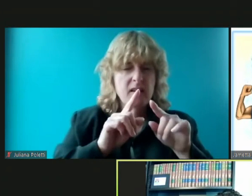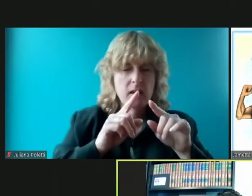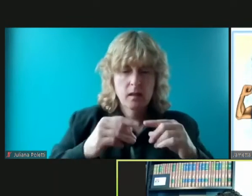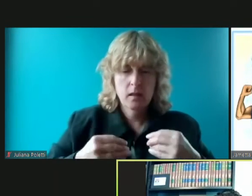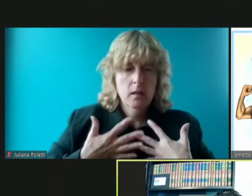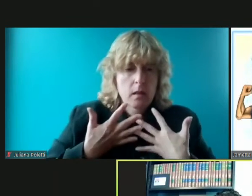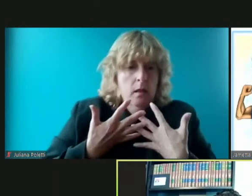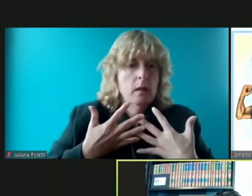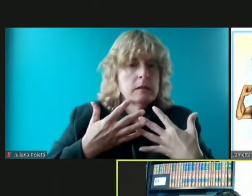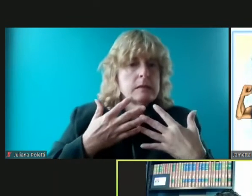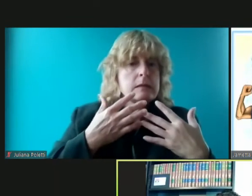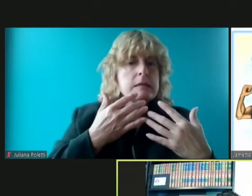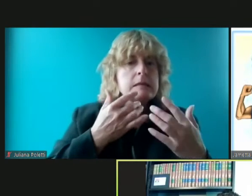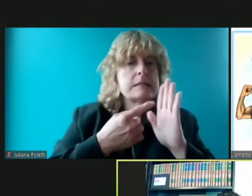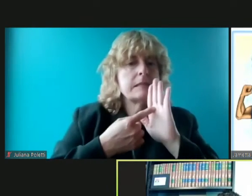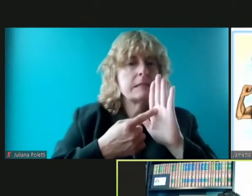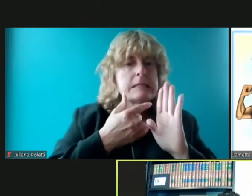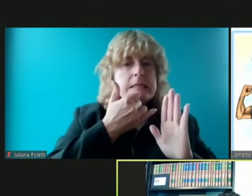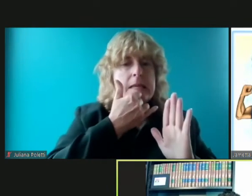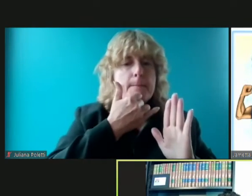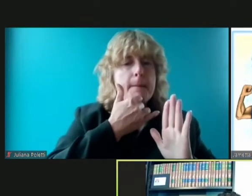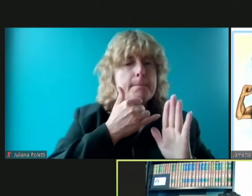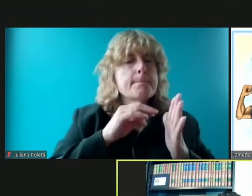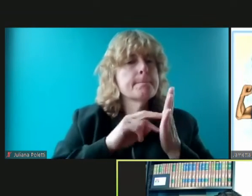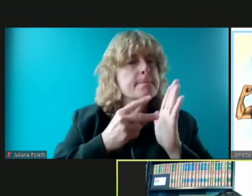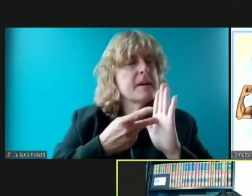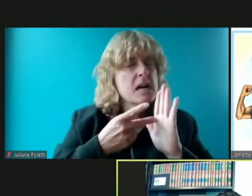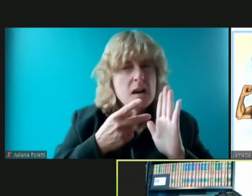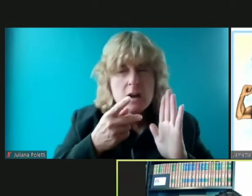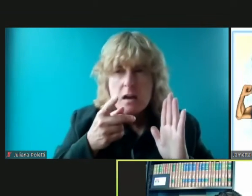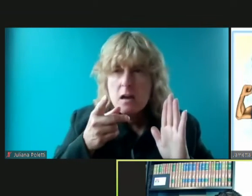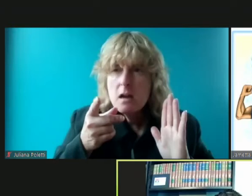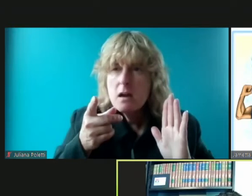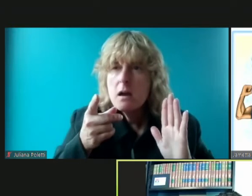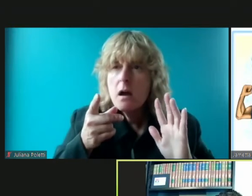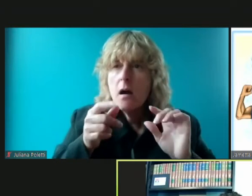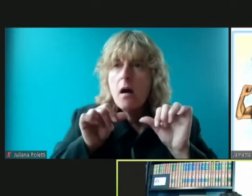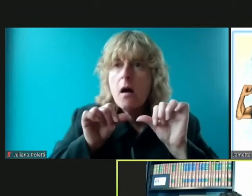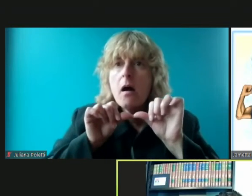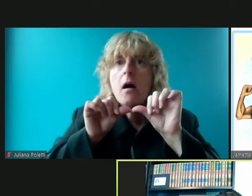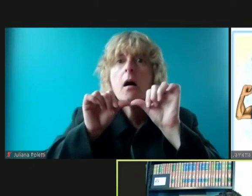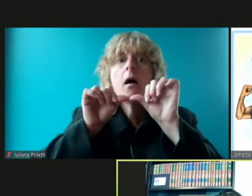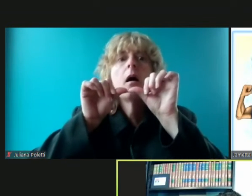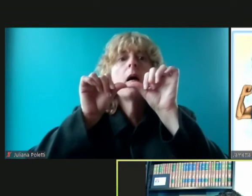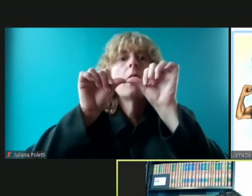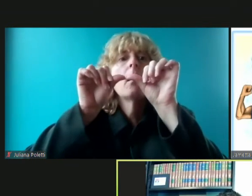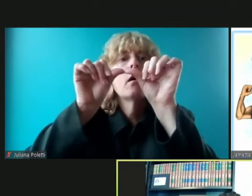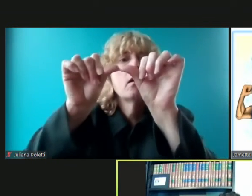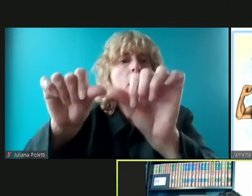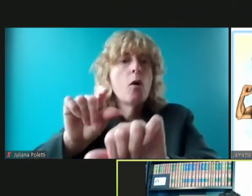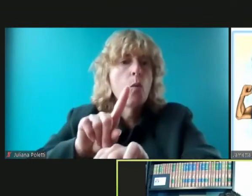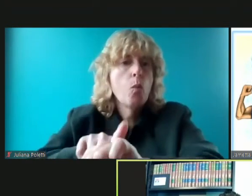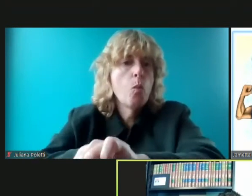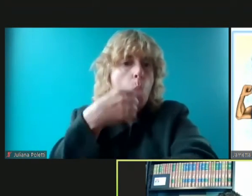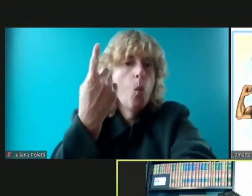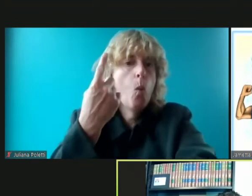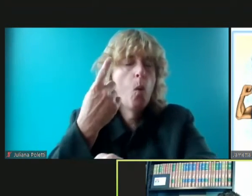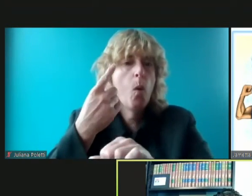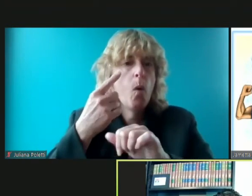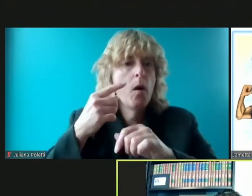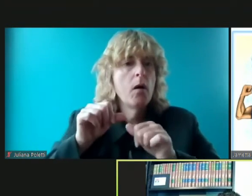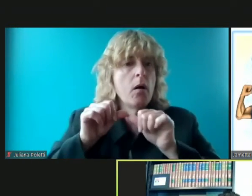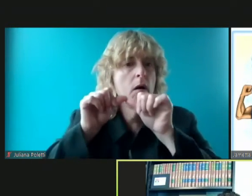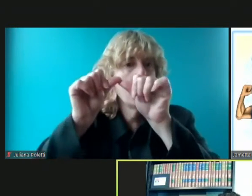long-term illness um so we want to protect those most vulnerable in our population by everybody getting